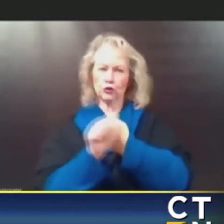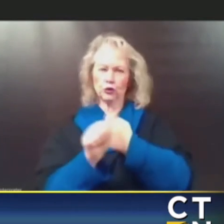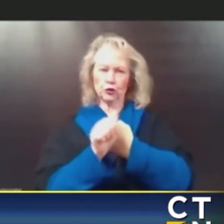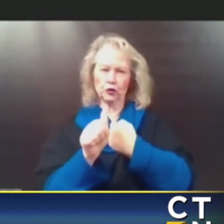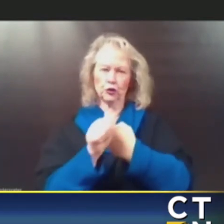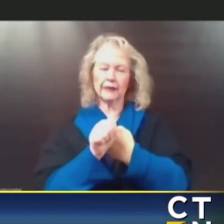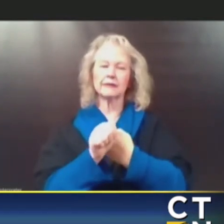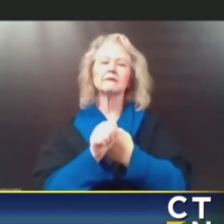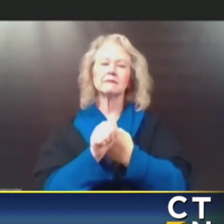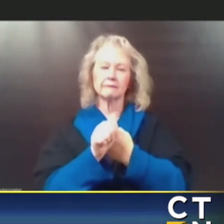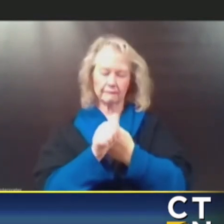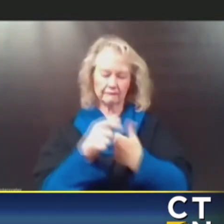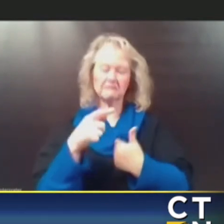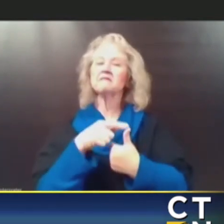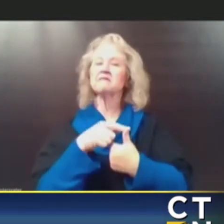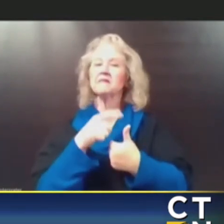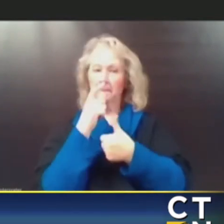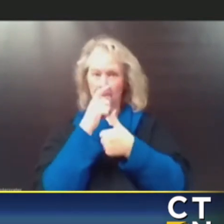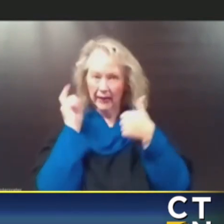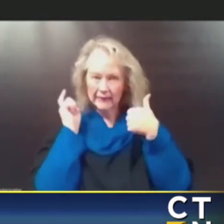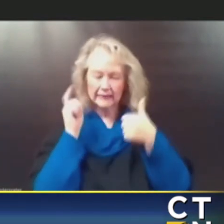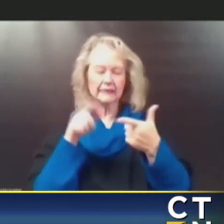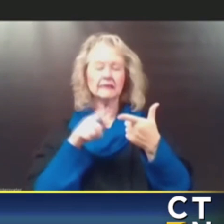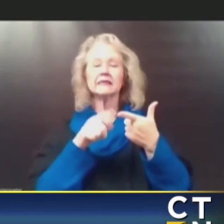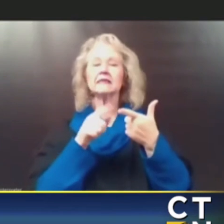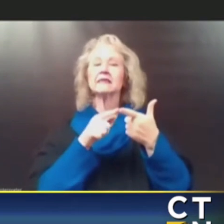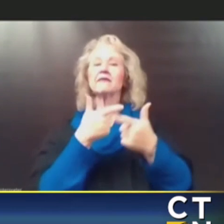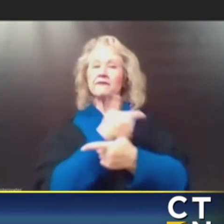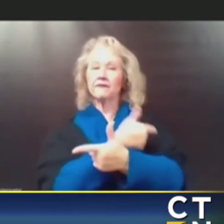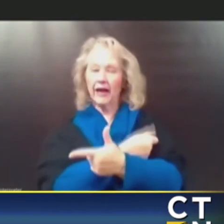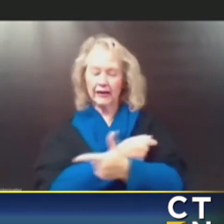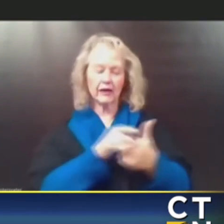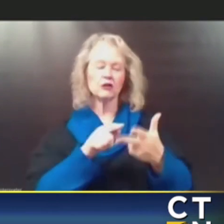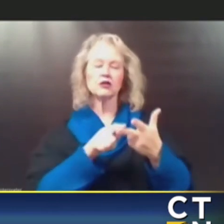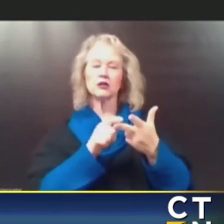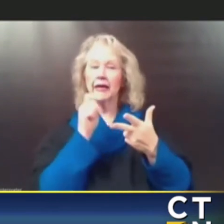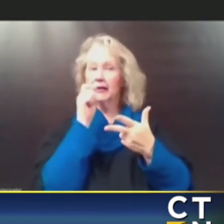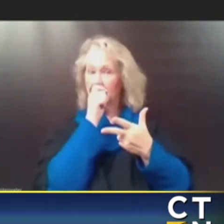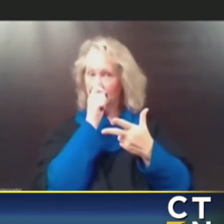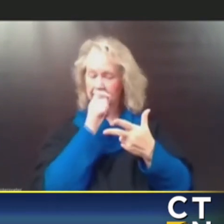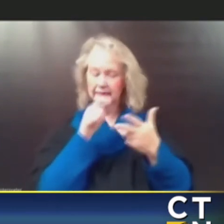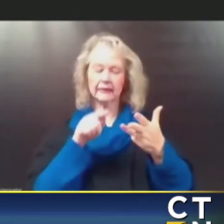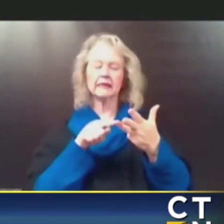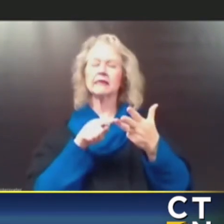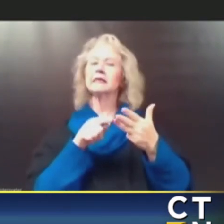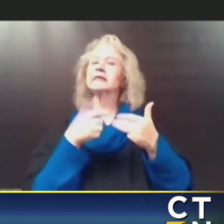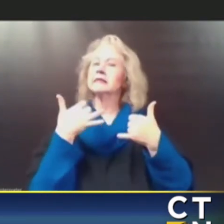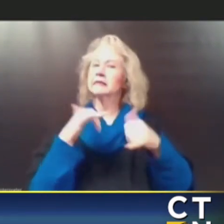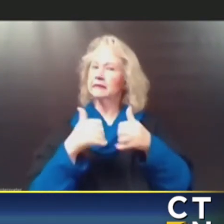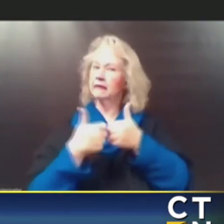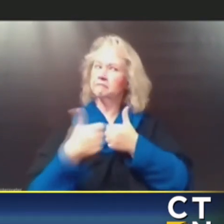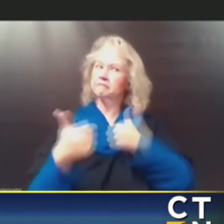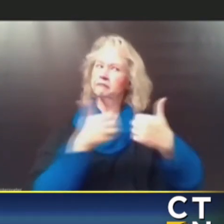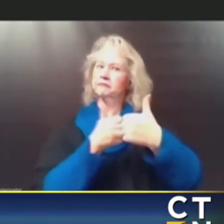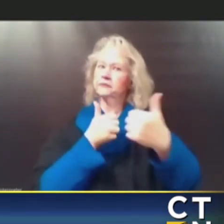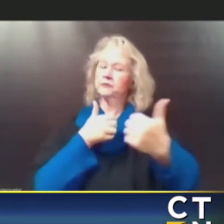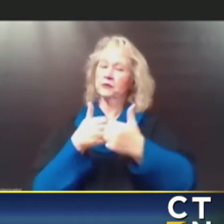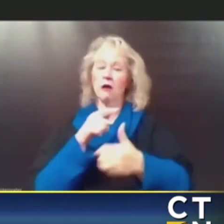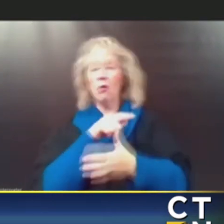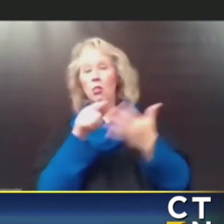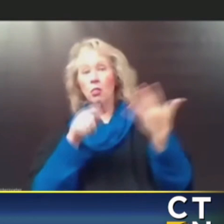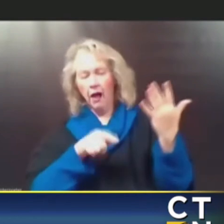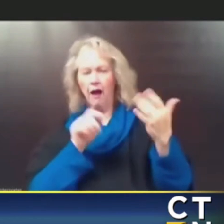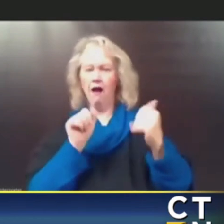masking, talked about vaccinations, the testing that's necessary, social distancing, and all the other mitigation measures